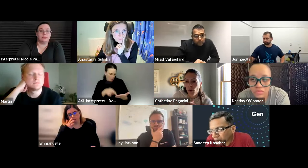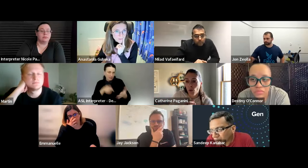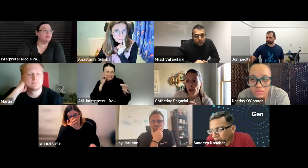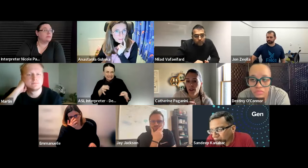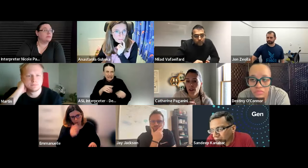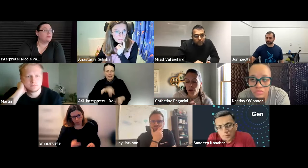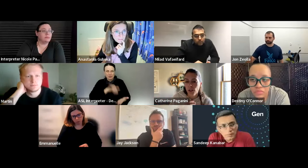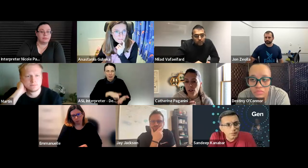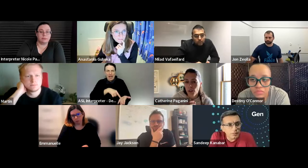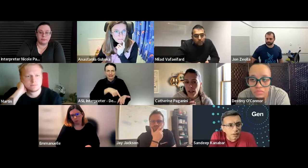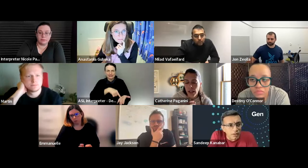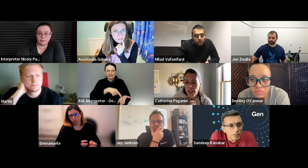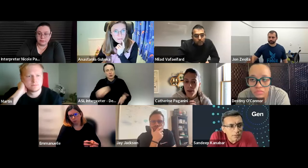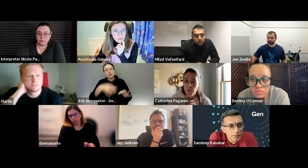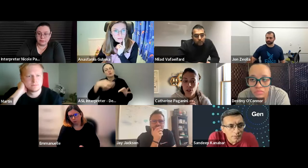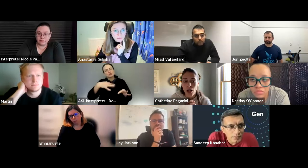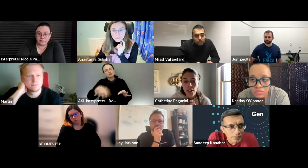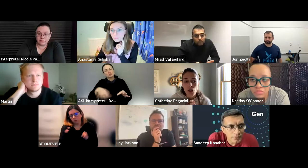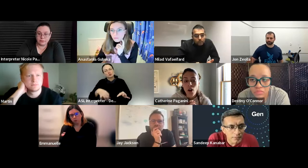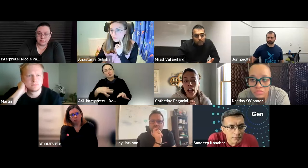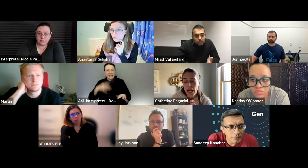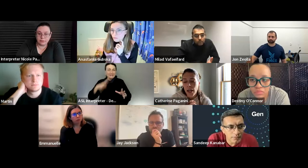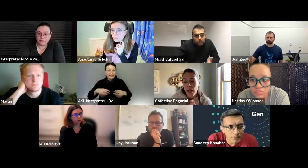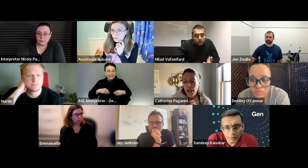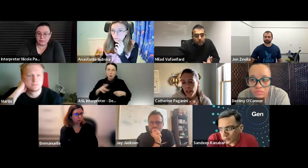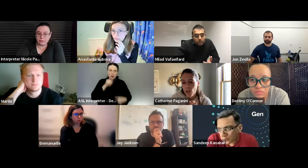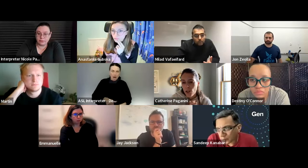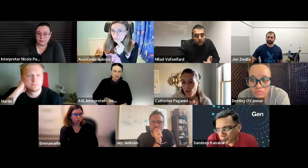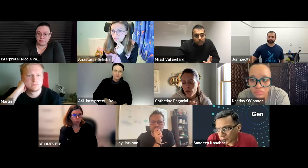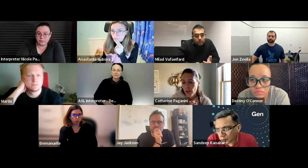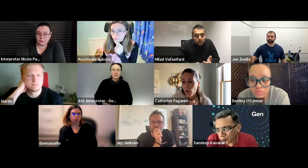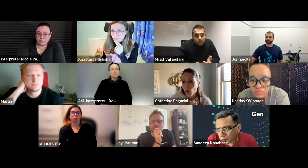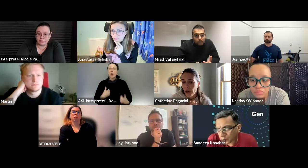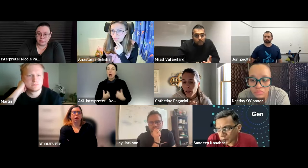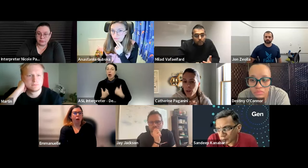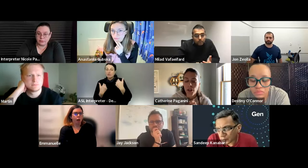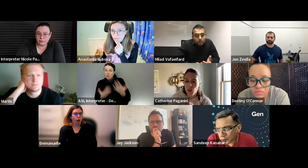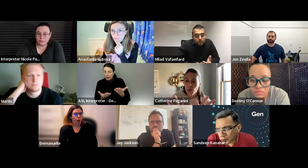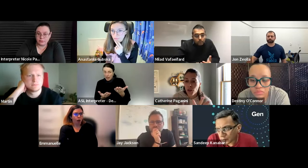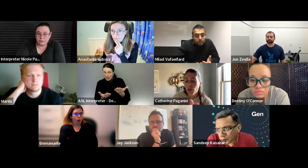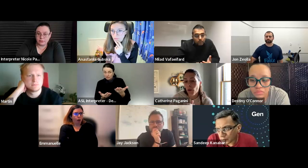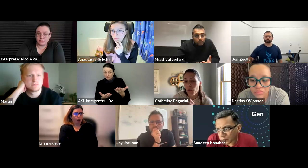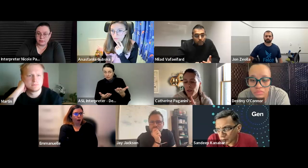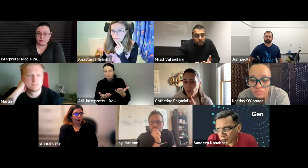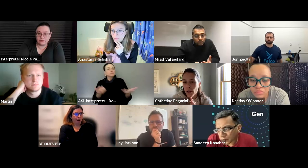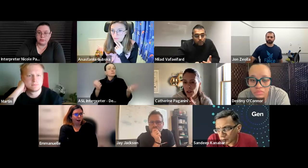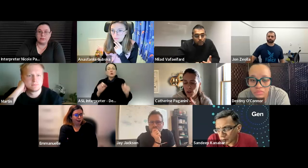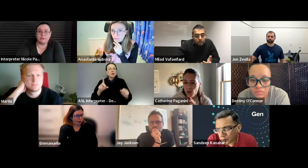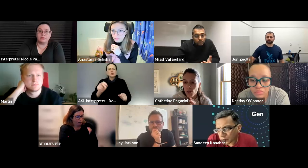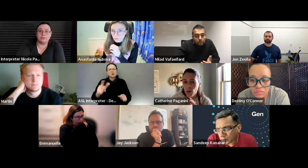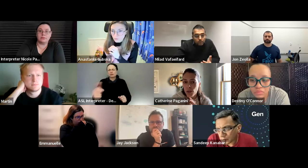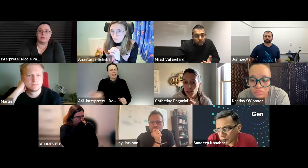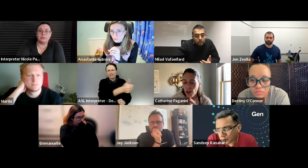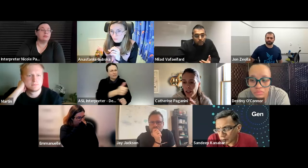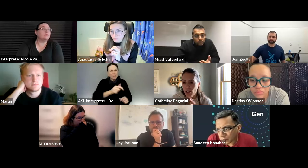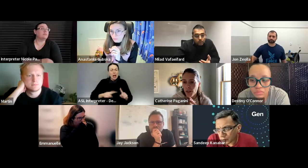on whether you're gonna get accepted or not so i would recommend just if you want i mean you can just do it on your own but